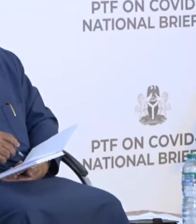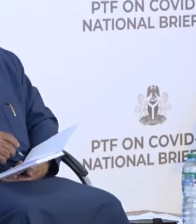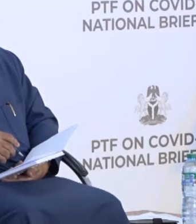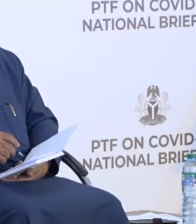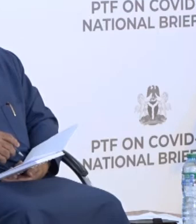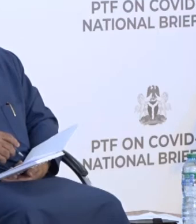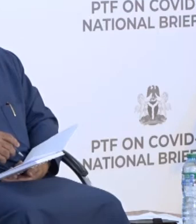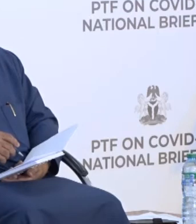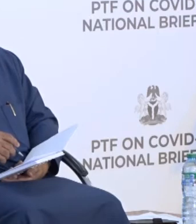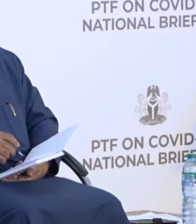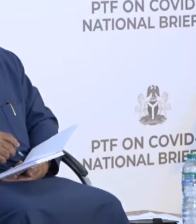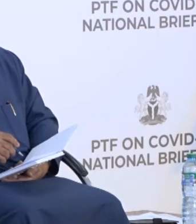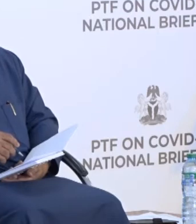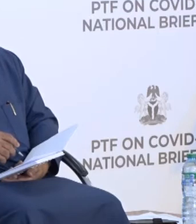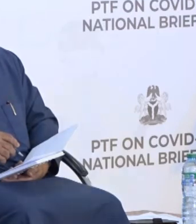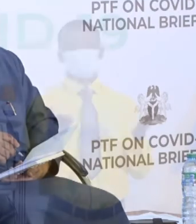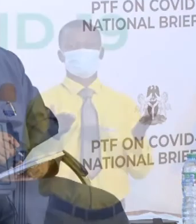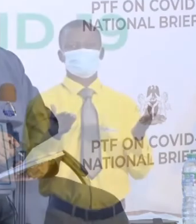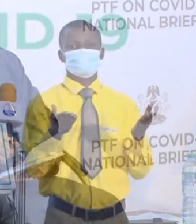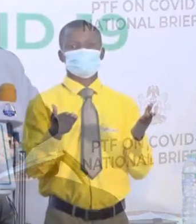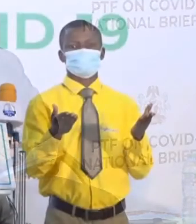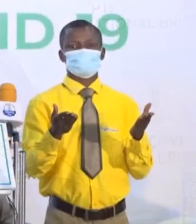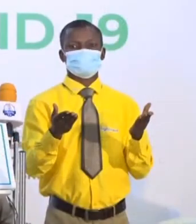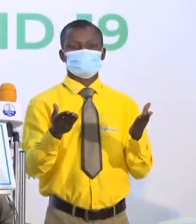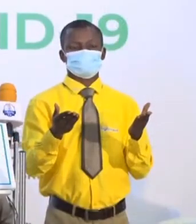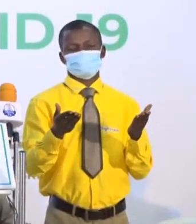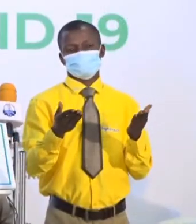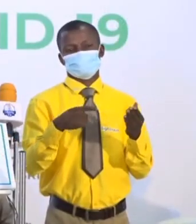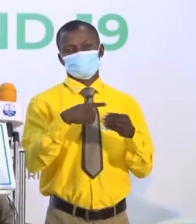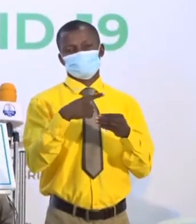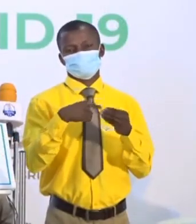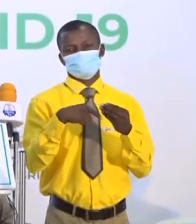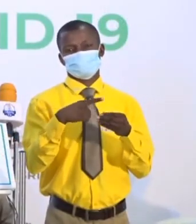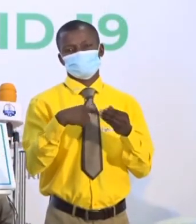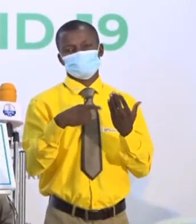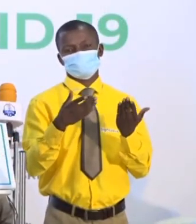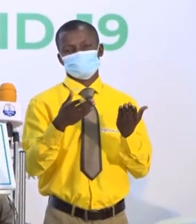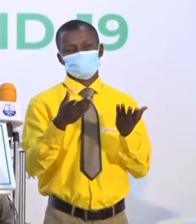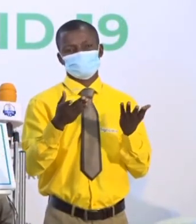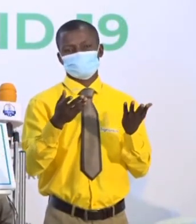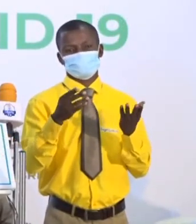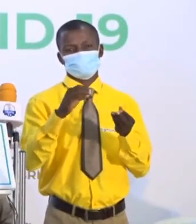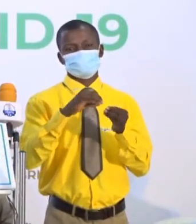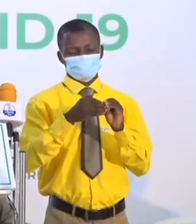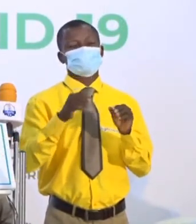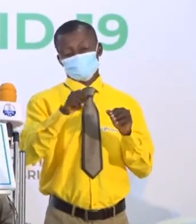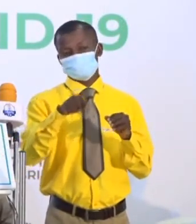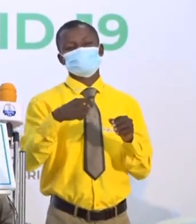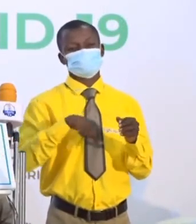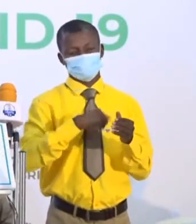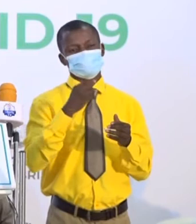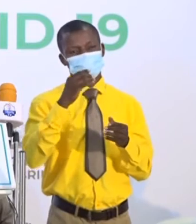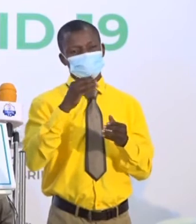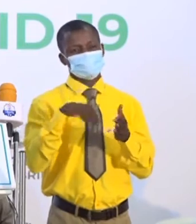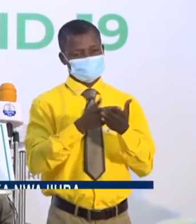and issue a national guide to reopen schools. Roughly about 10, 20 of them. But we've confirmed that all of them are